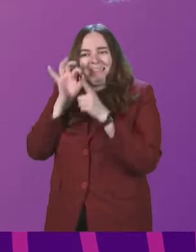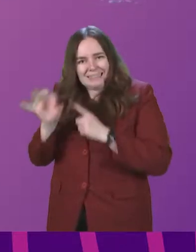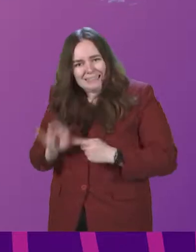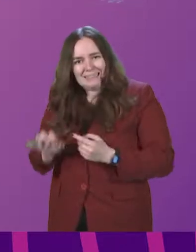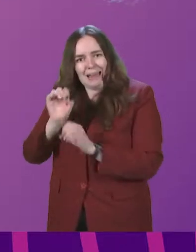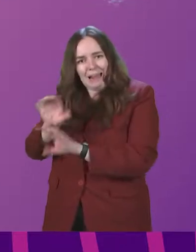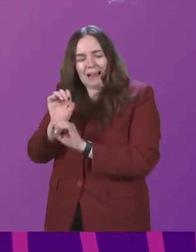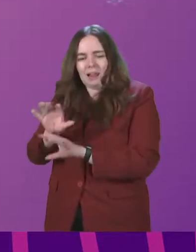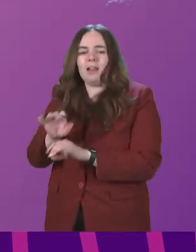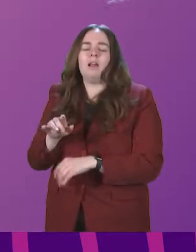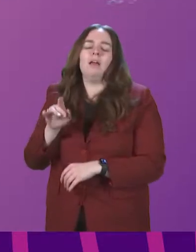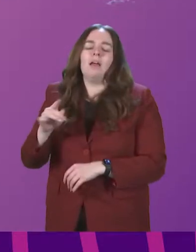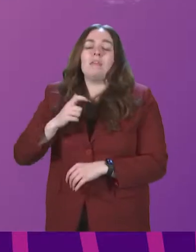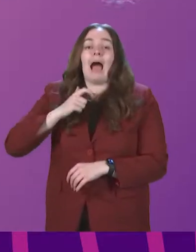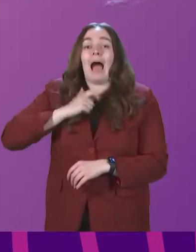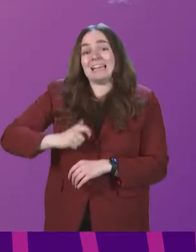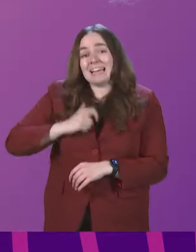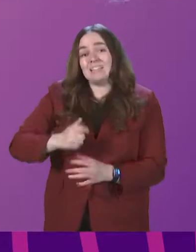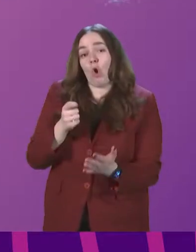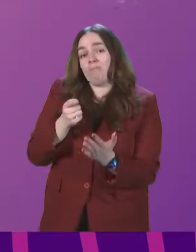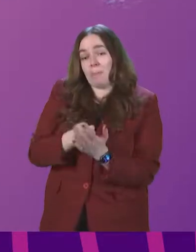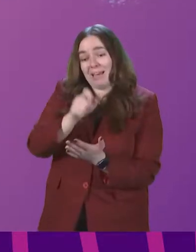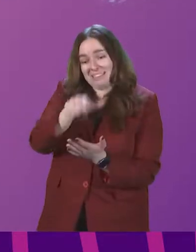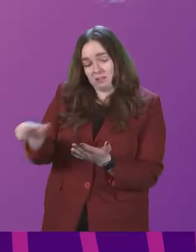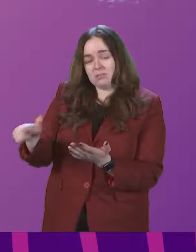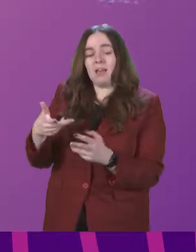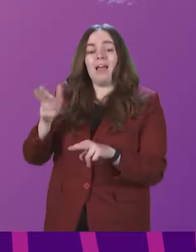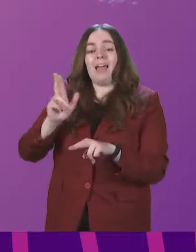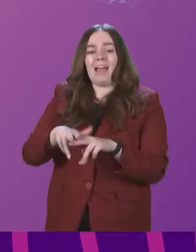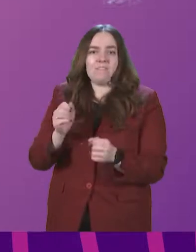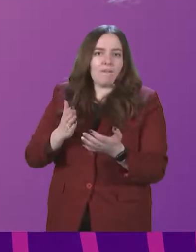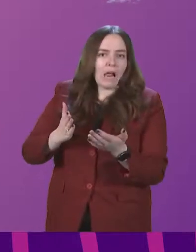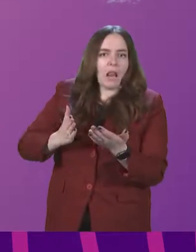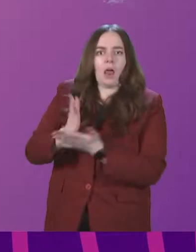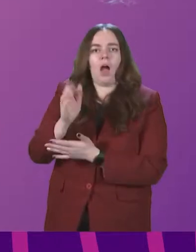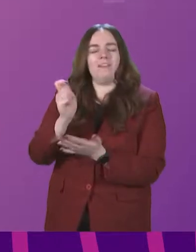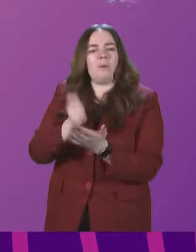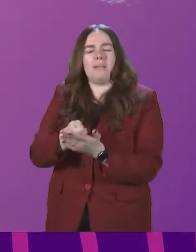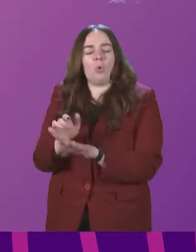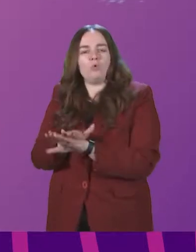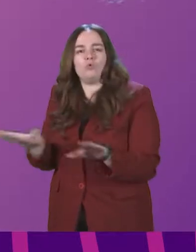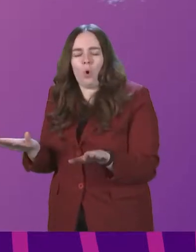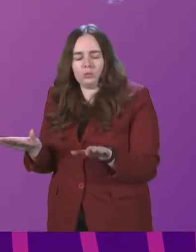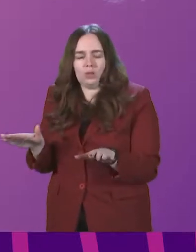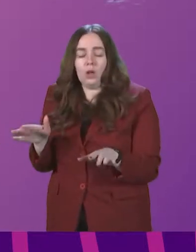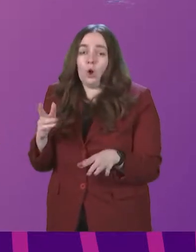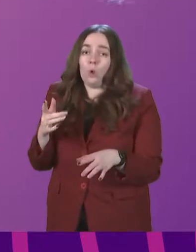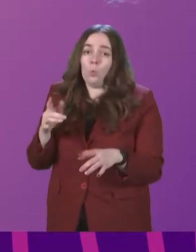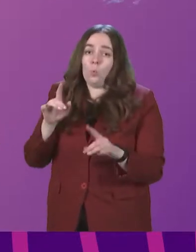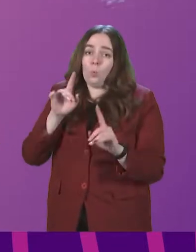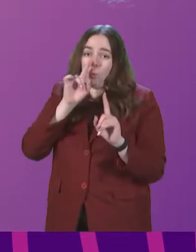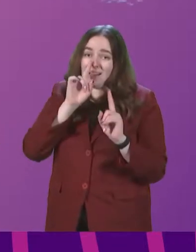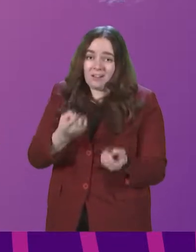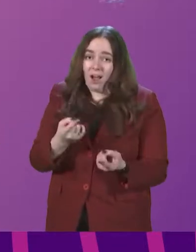the identity of the bidders, whether there is a live bid or not, we should note and cannot